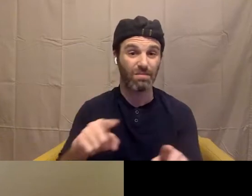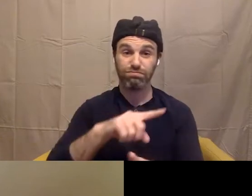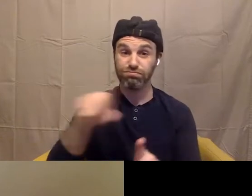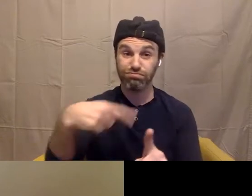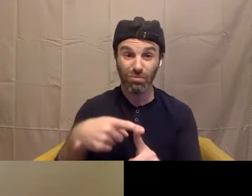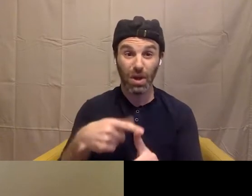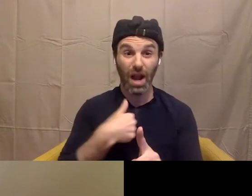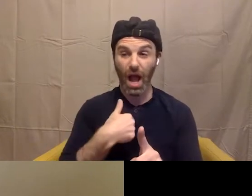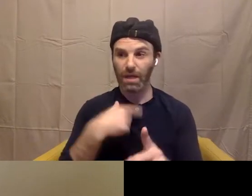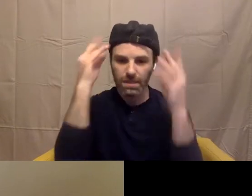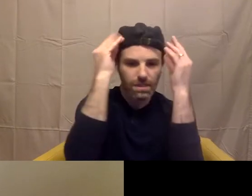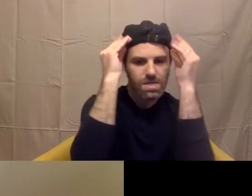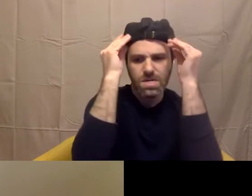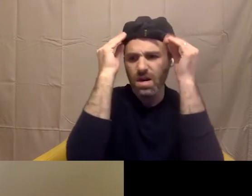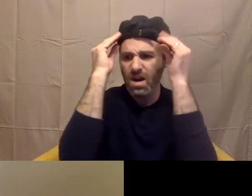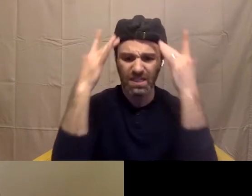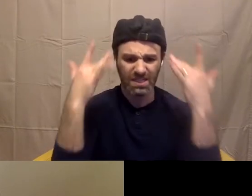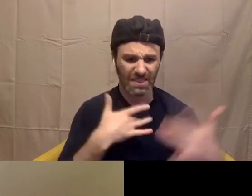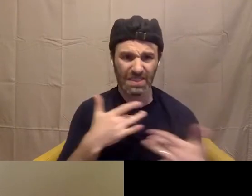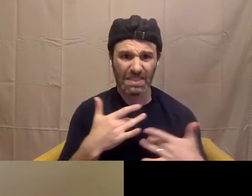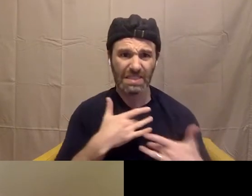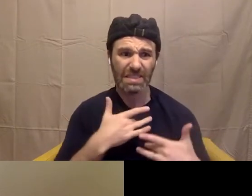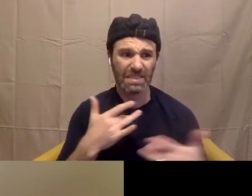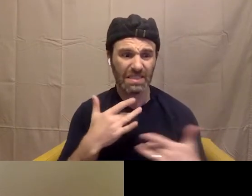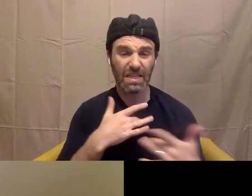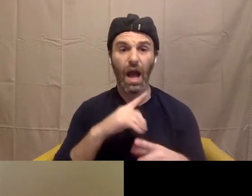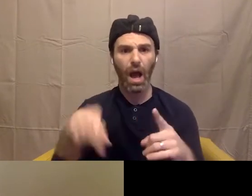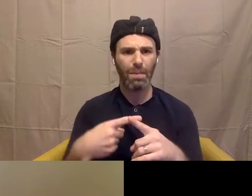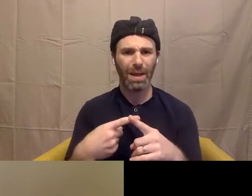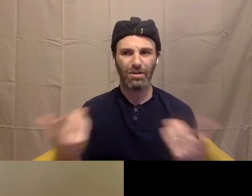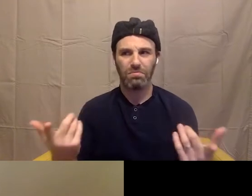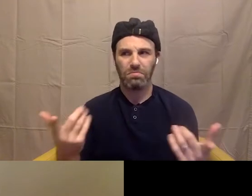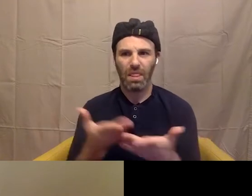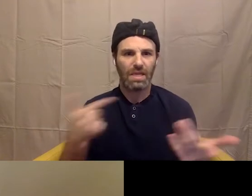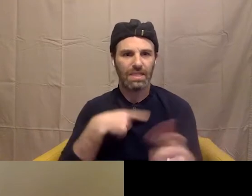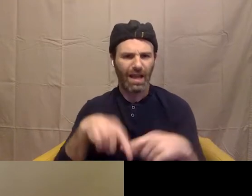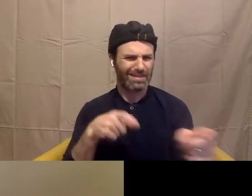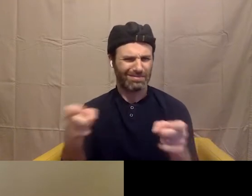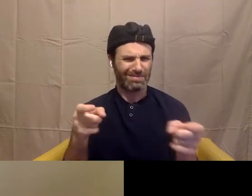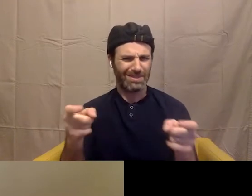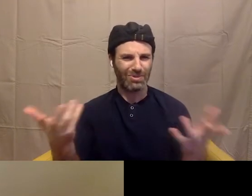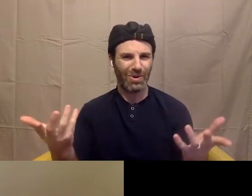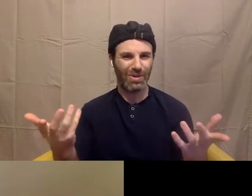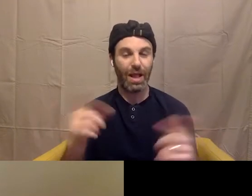and in my anxieties about the things that actually aren't in my control about my child's life and their